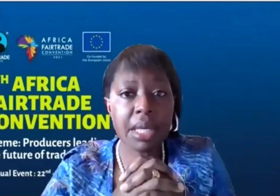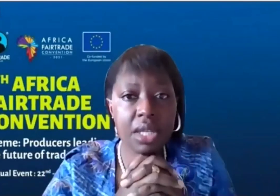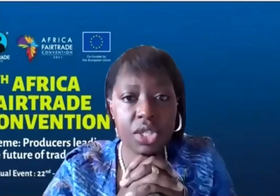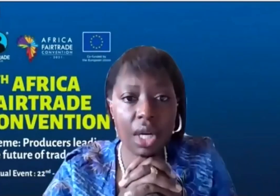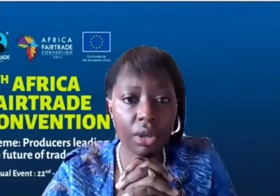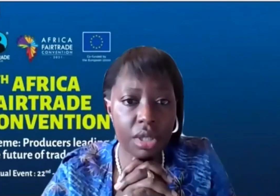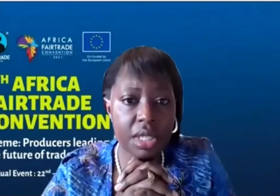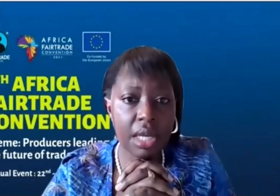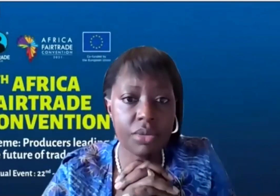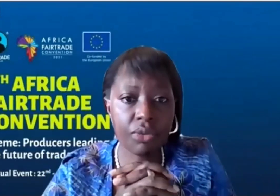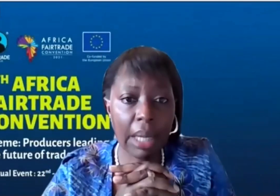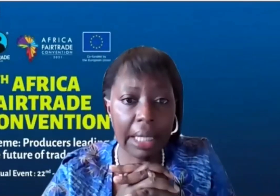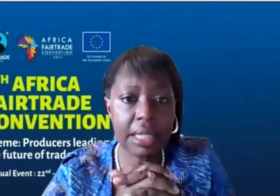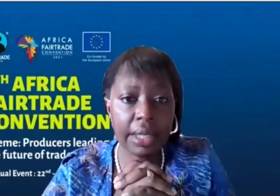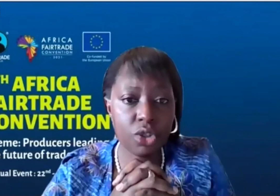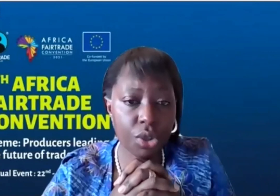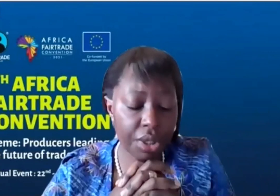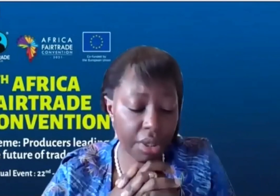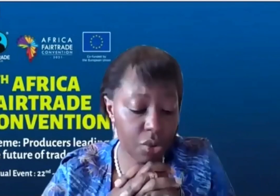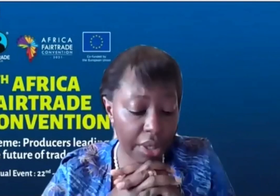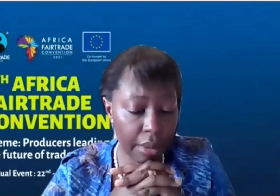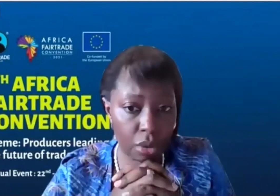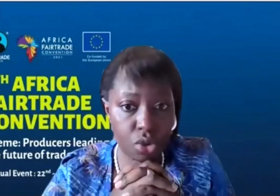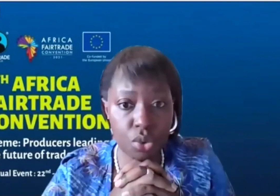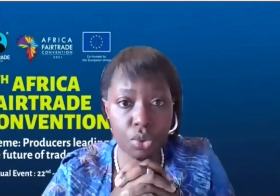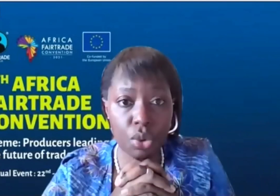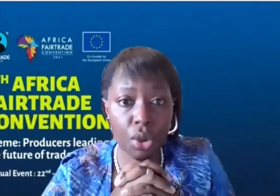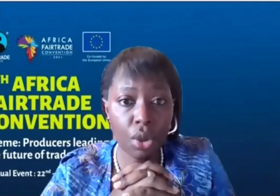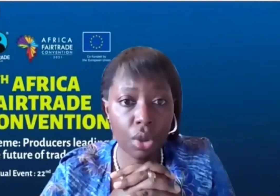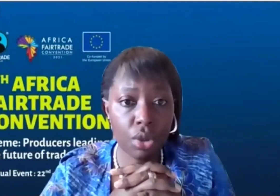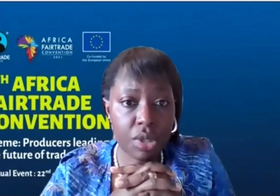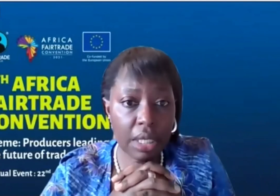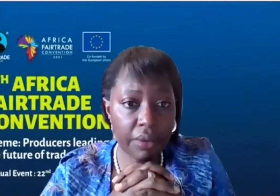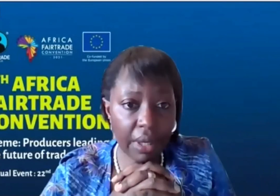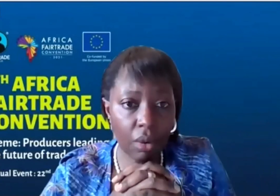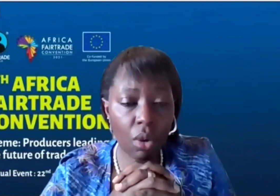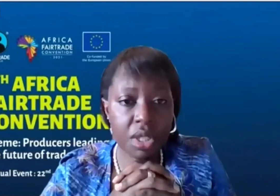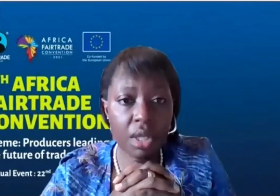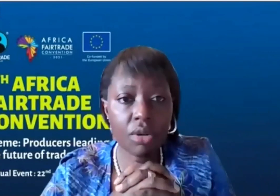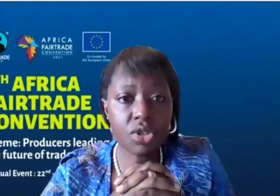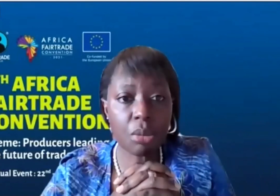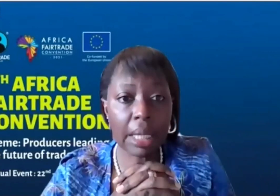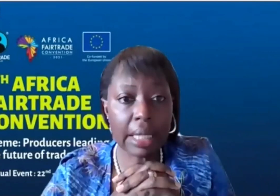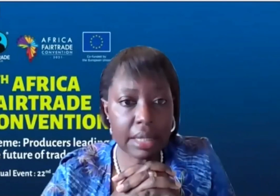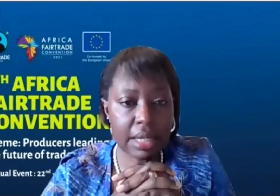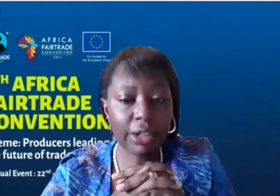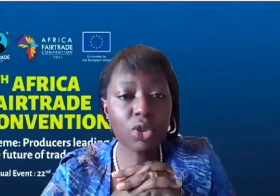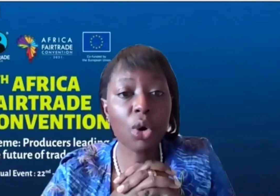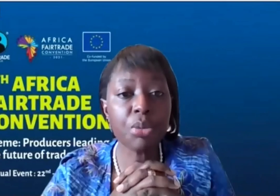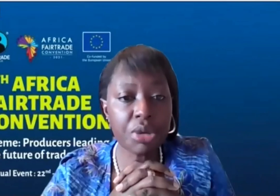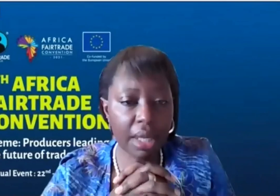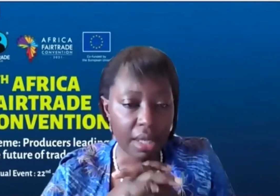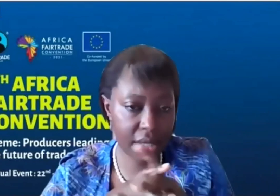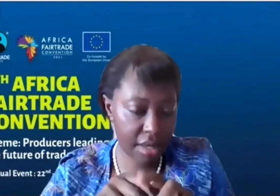across in terms of marketing and ensuring that we are able to to deliver what the consumer needs and to communicate